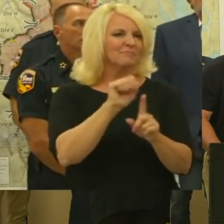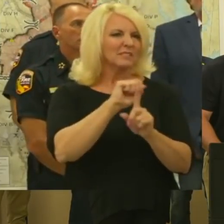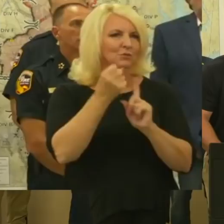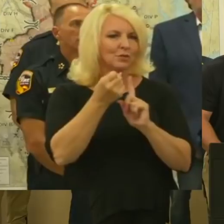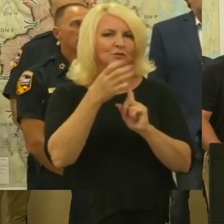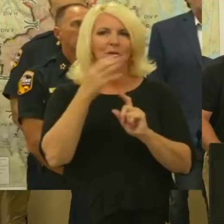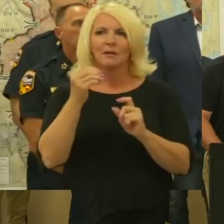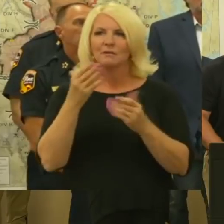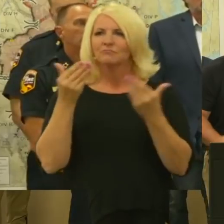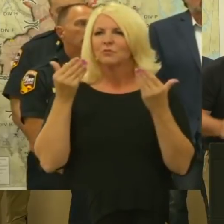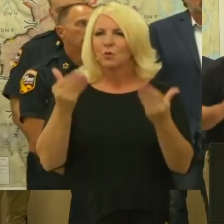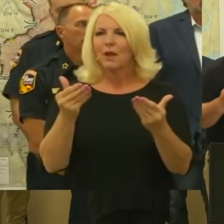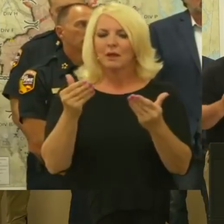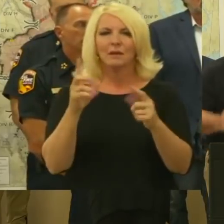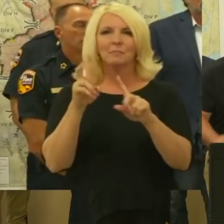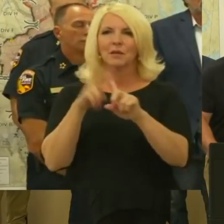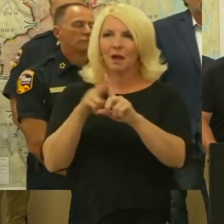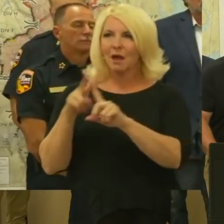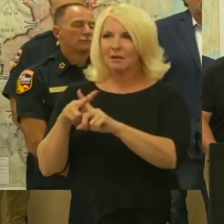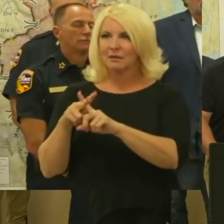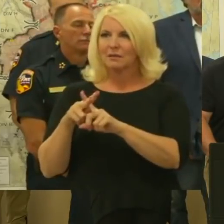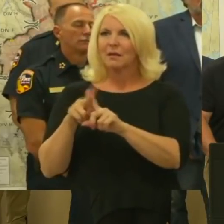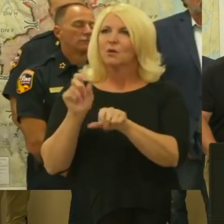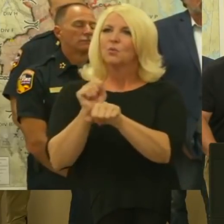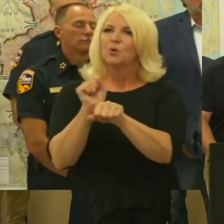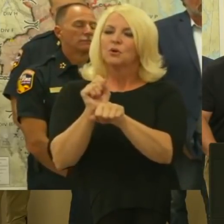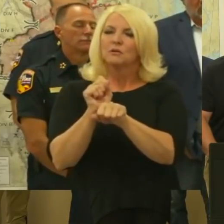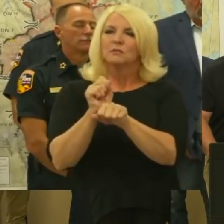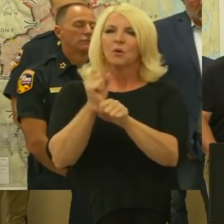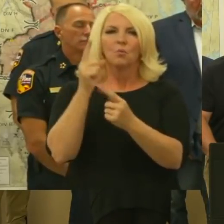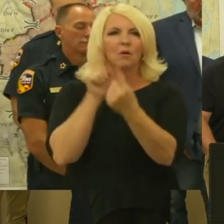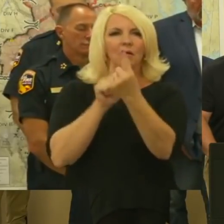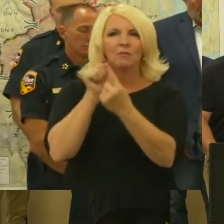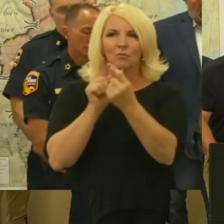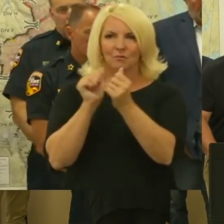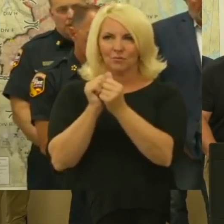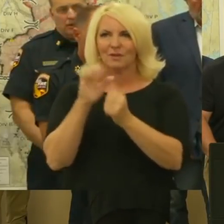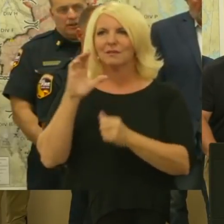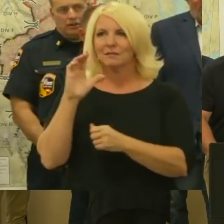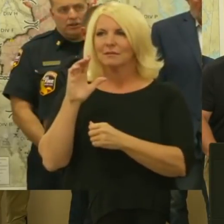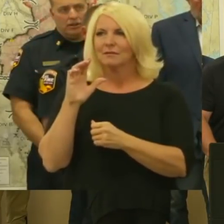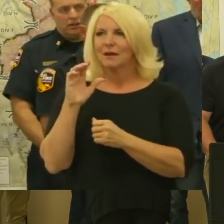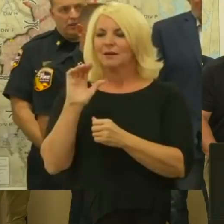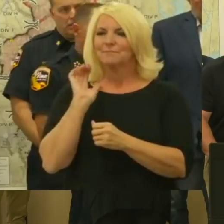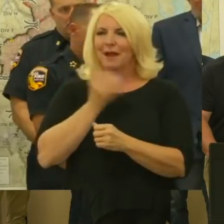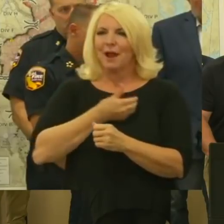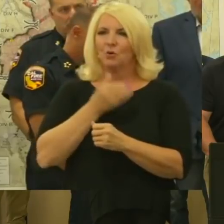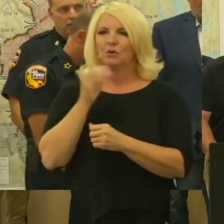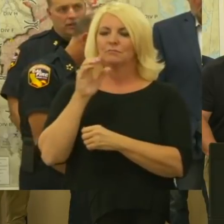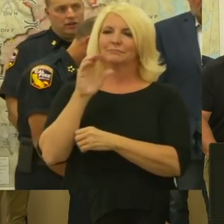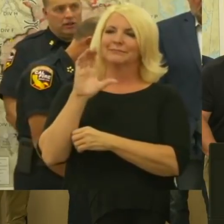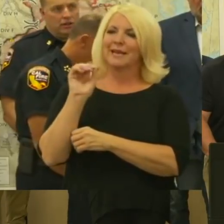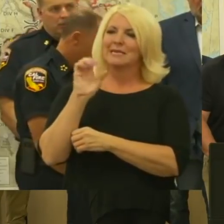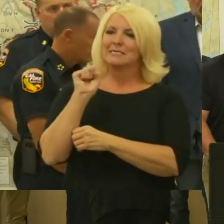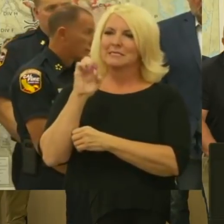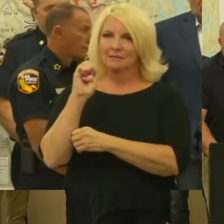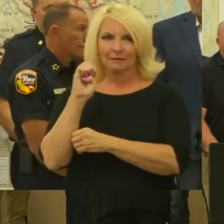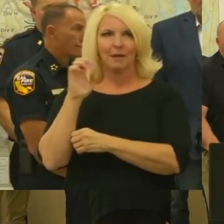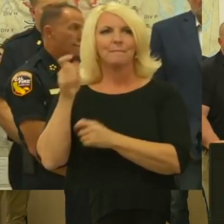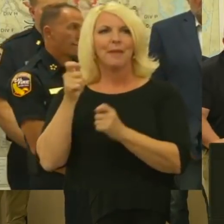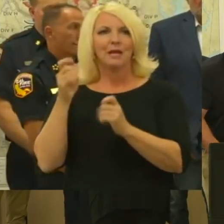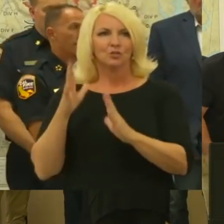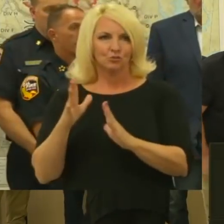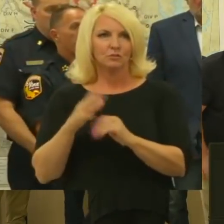and then work one on one with one of our case managers. There'll be more programs than FEMA that they'll they'll be able to access, though.